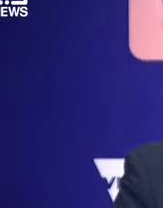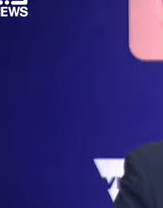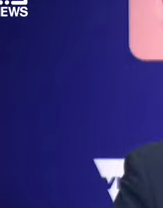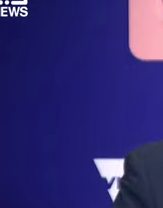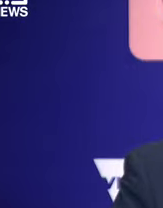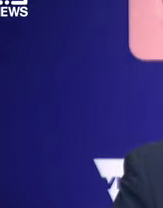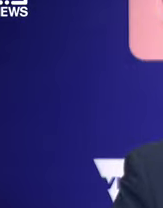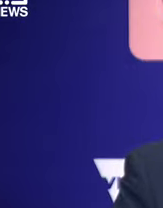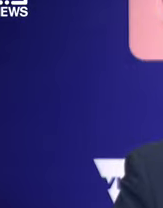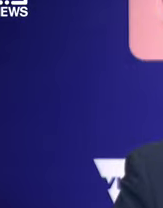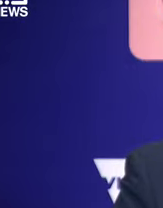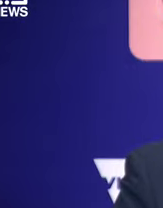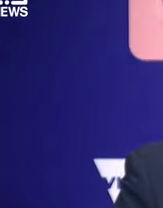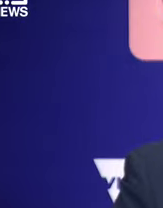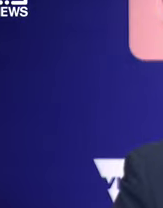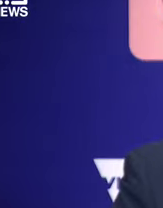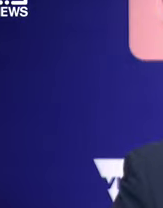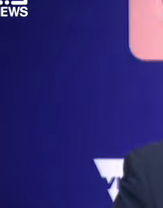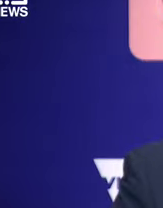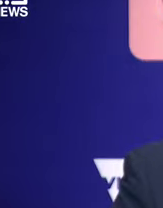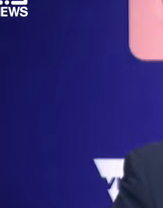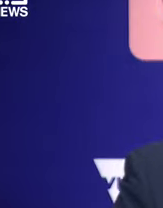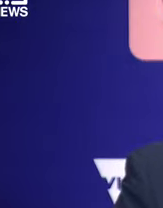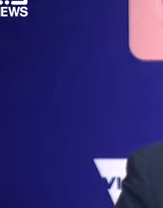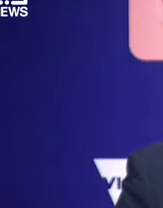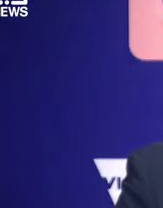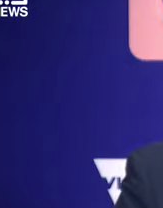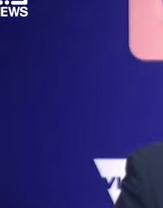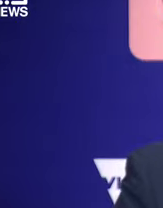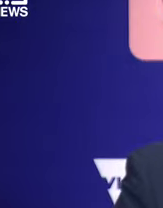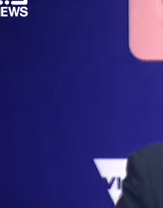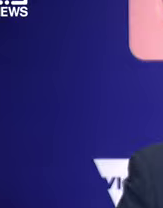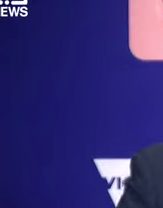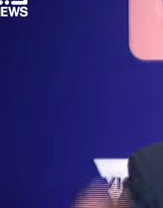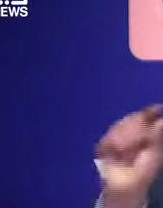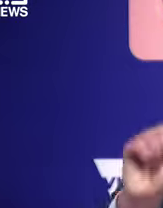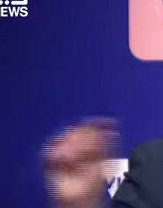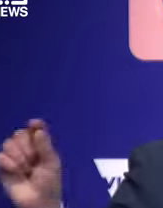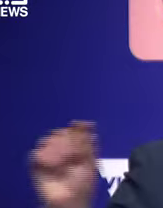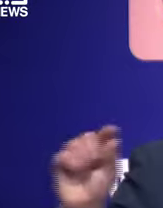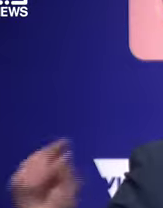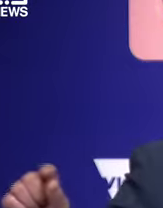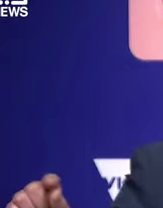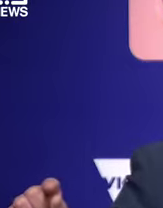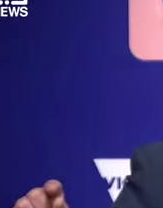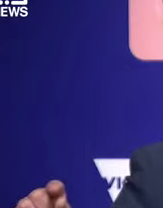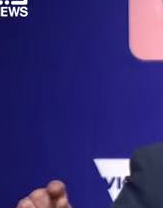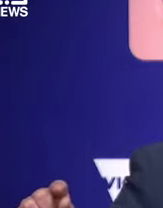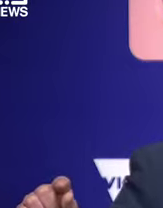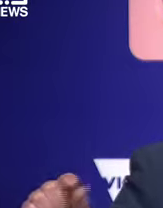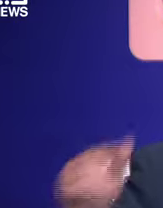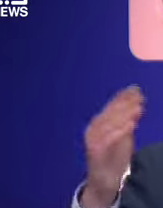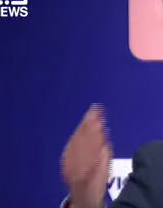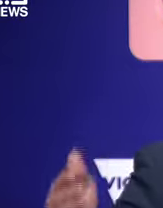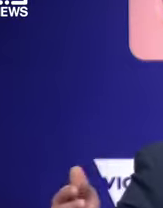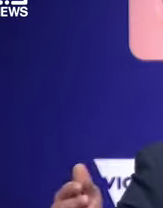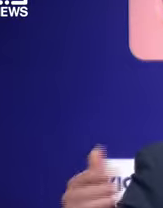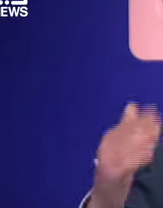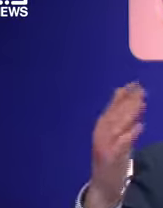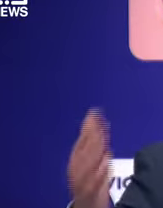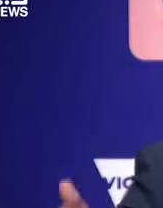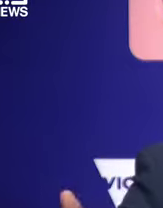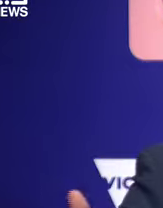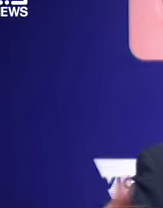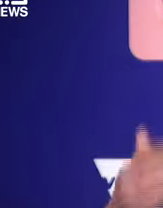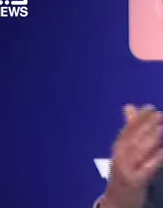,495 Pfizer appointments over the next week that do not have someone's name beside them. So if you go online